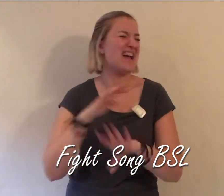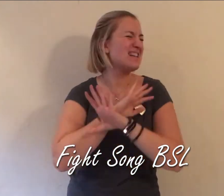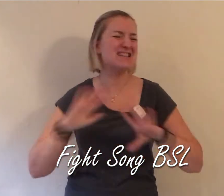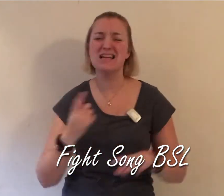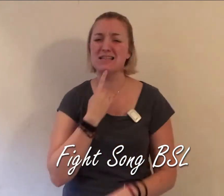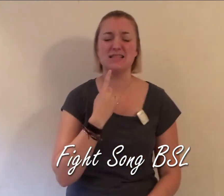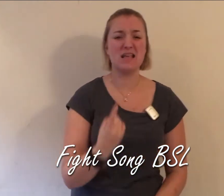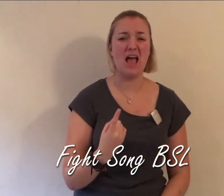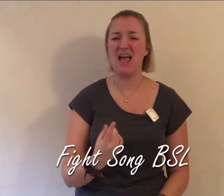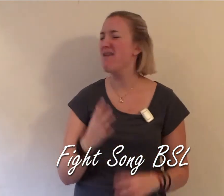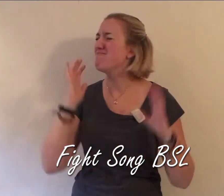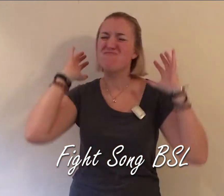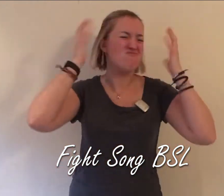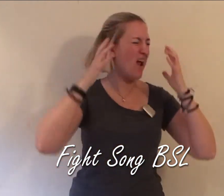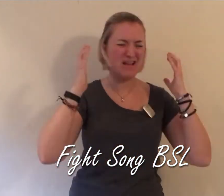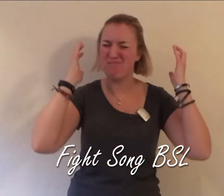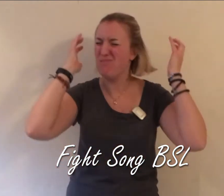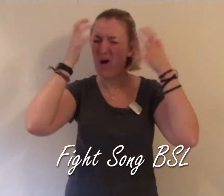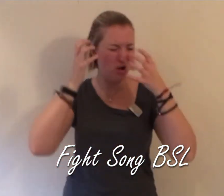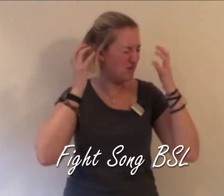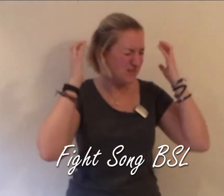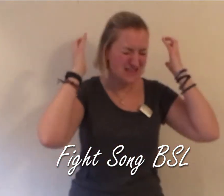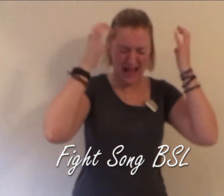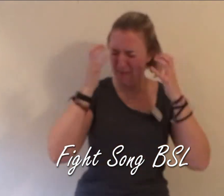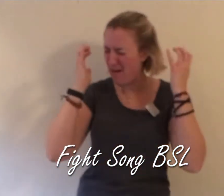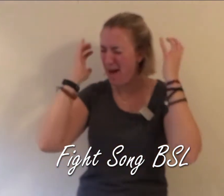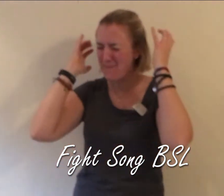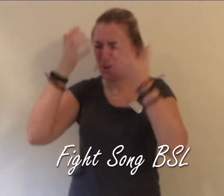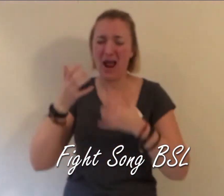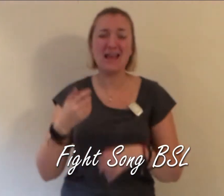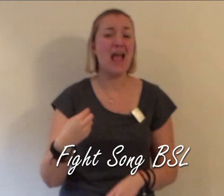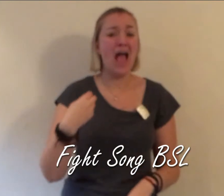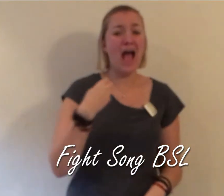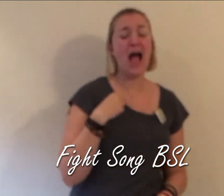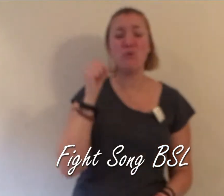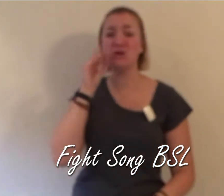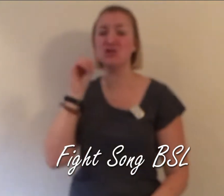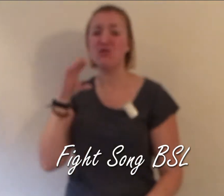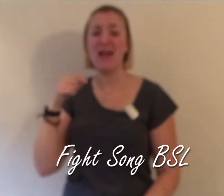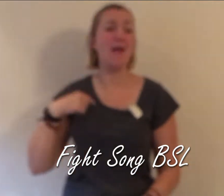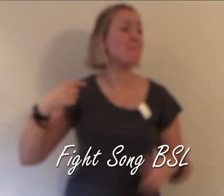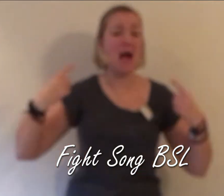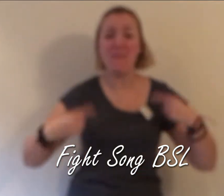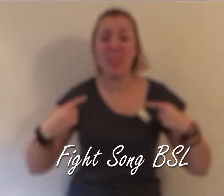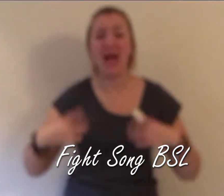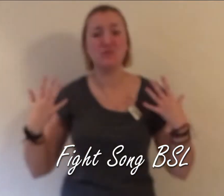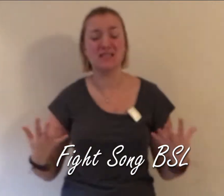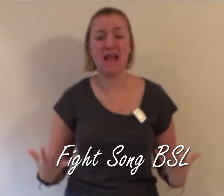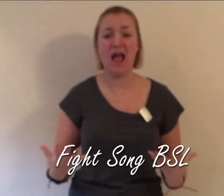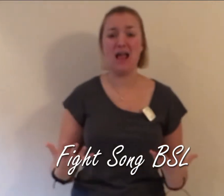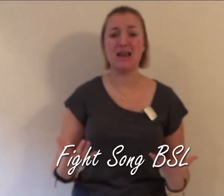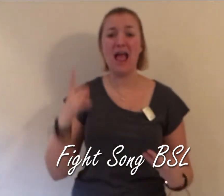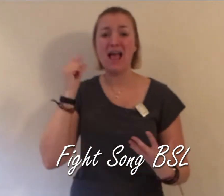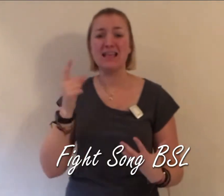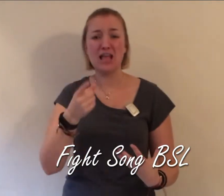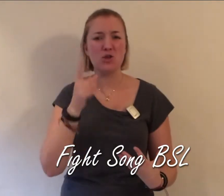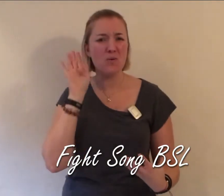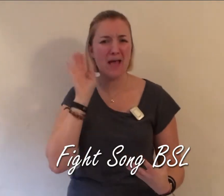didn't say Wrecking balls inside my brain I will scream out loud tonight Can you hear